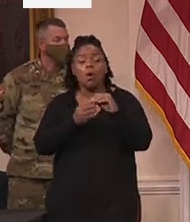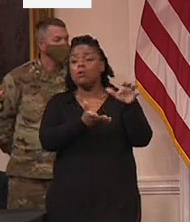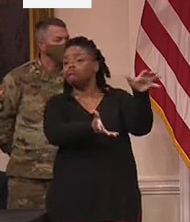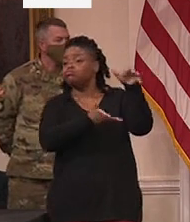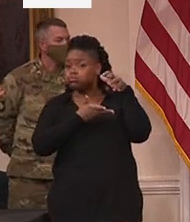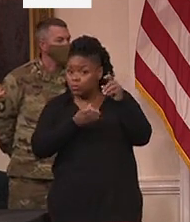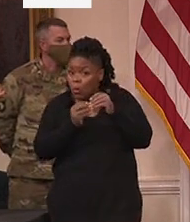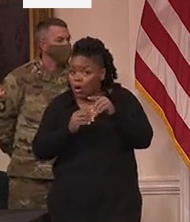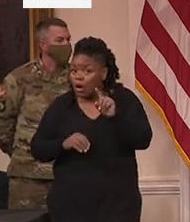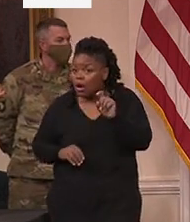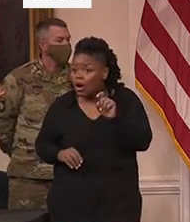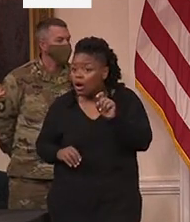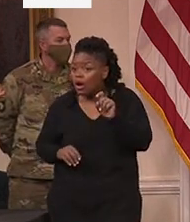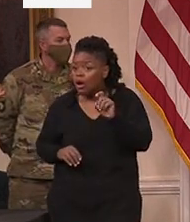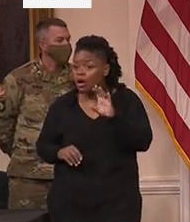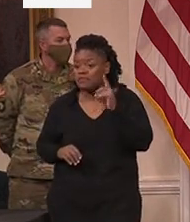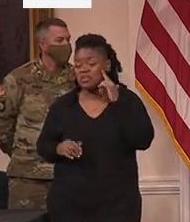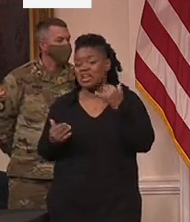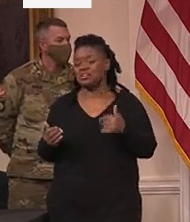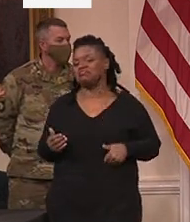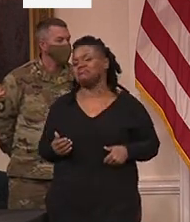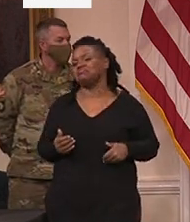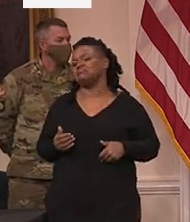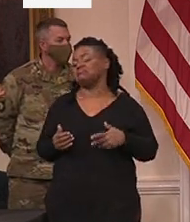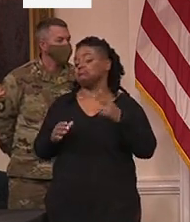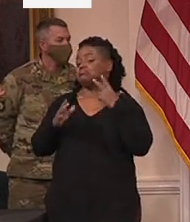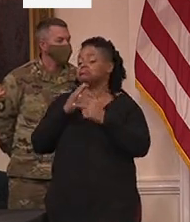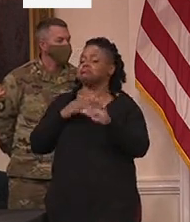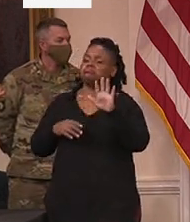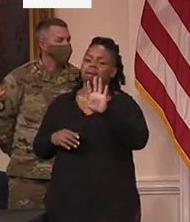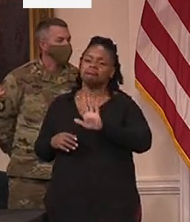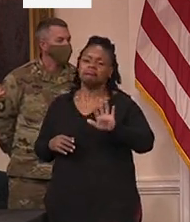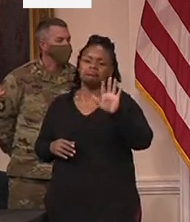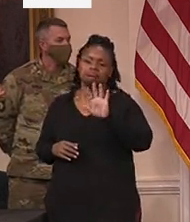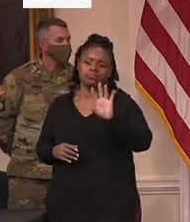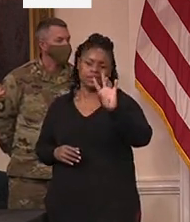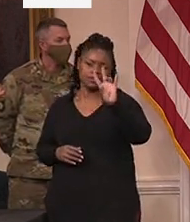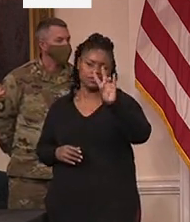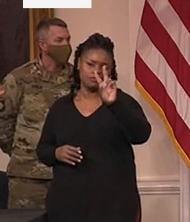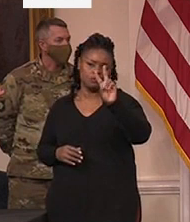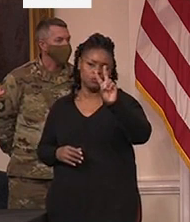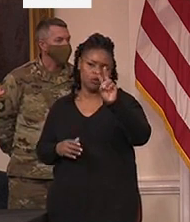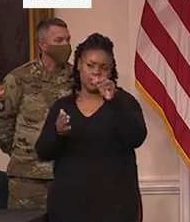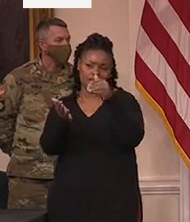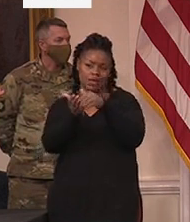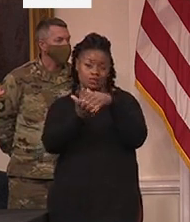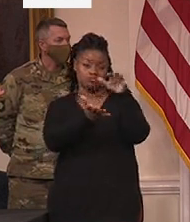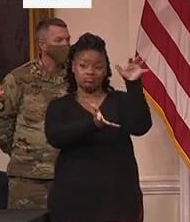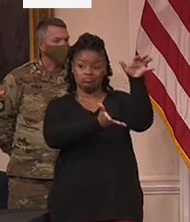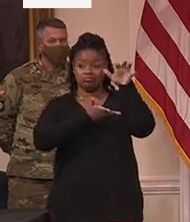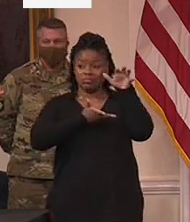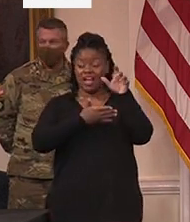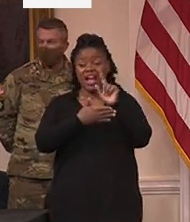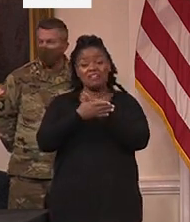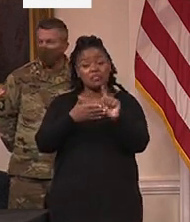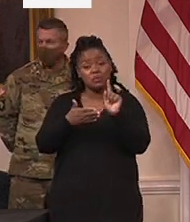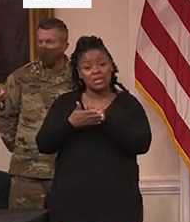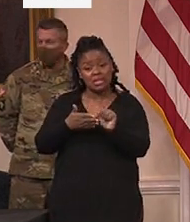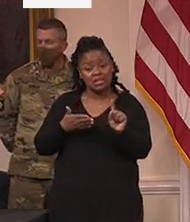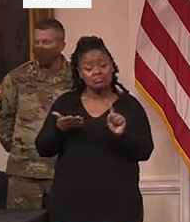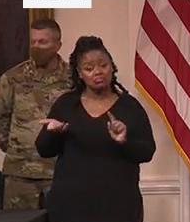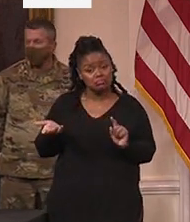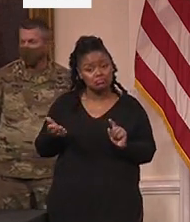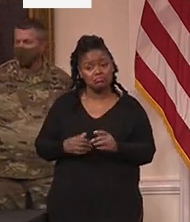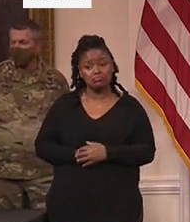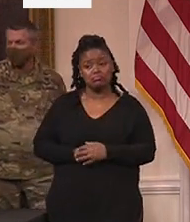to receive about 72,000 doses per week from the federal government, which is roughly